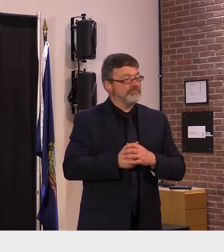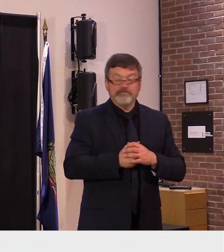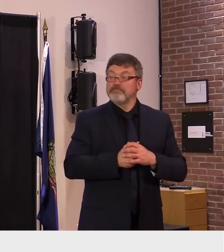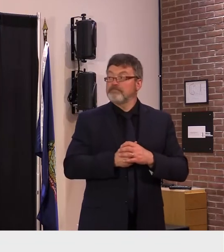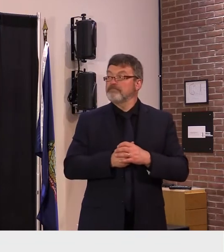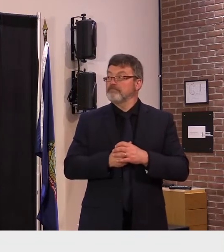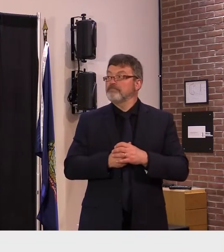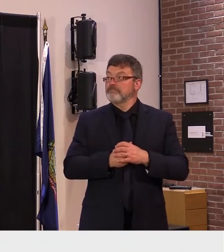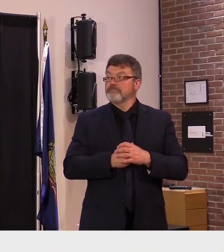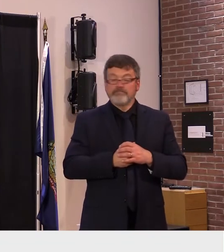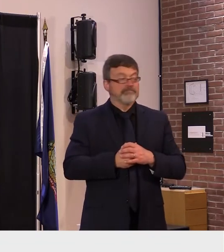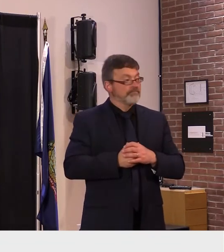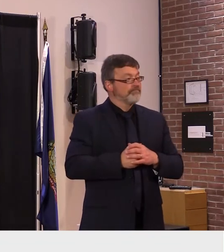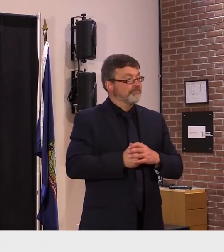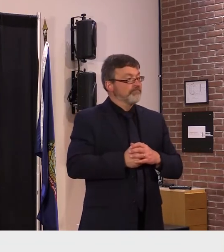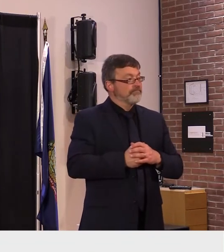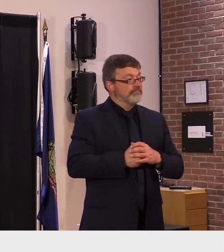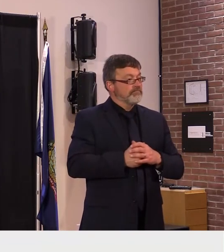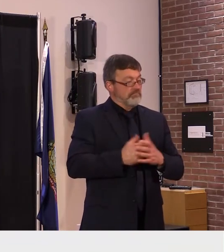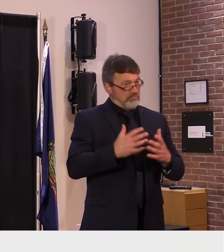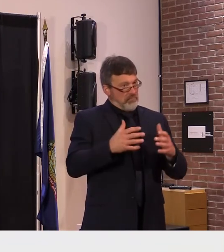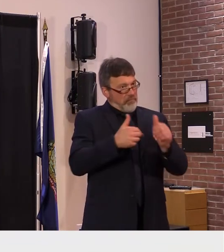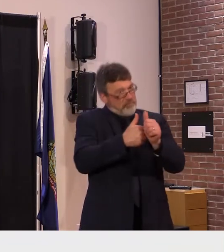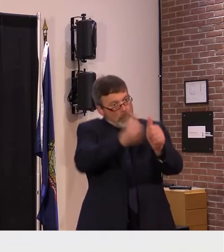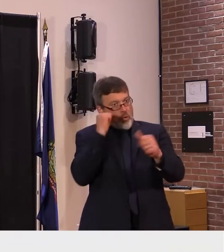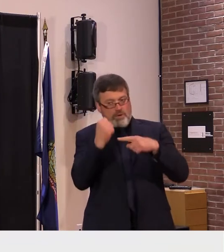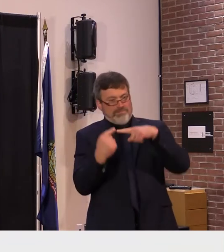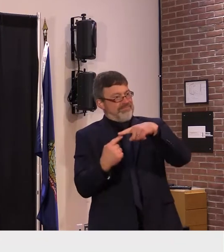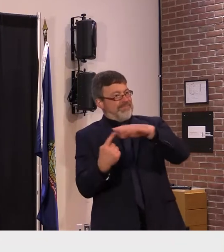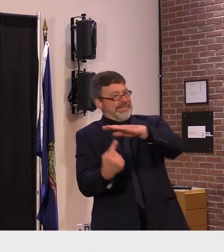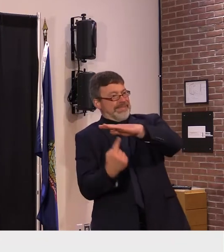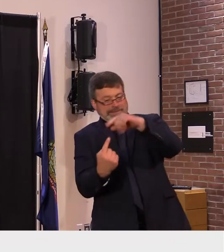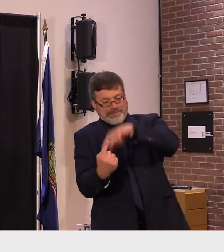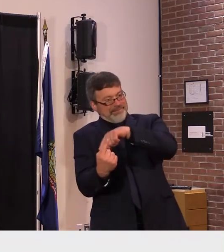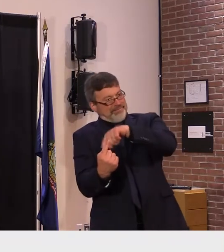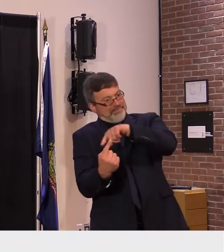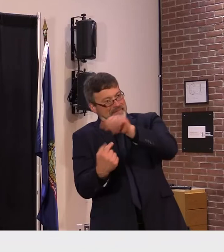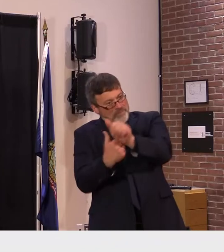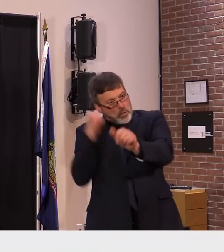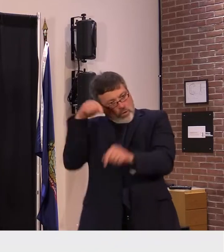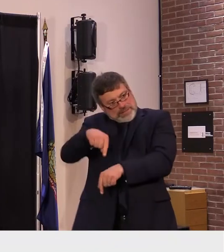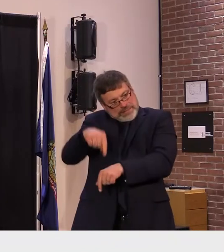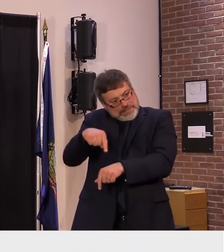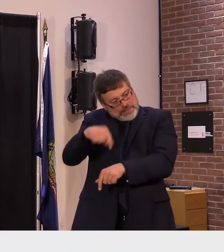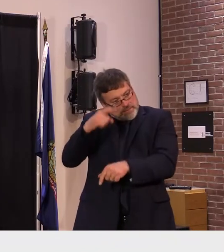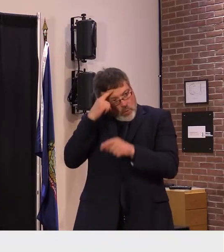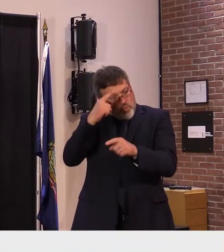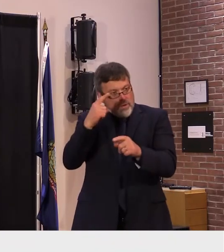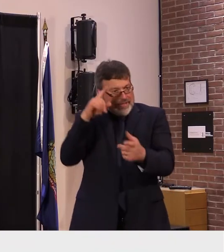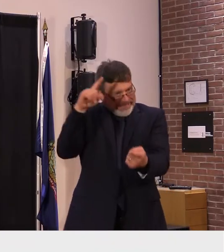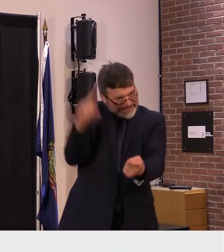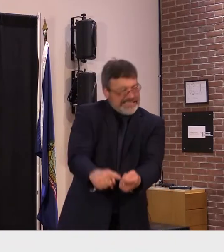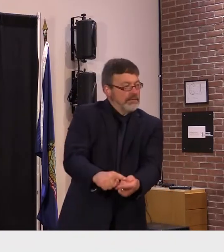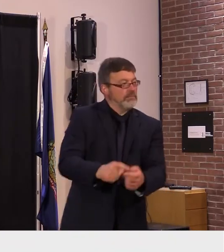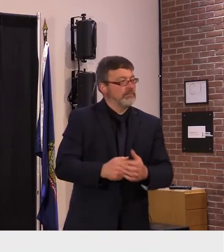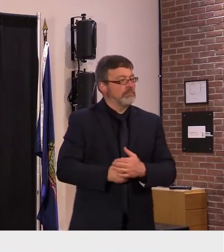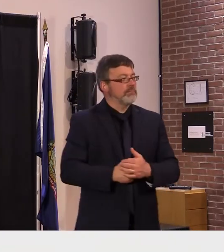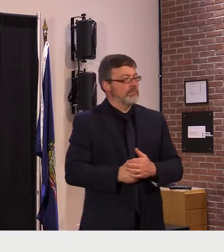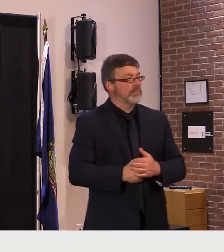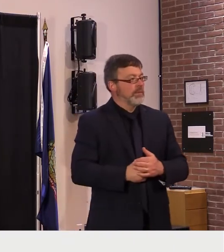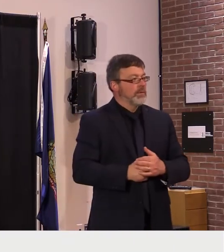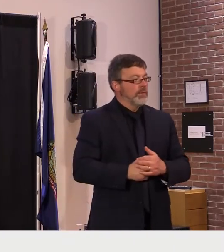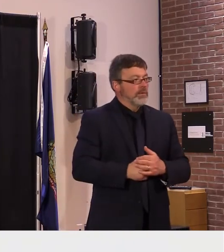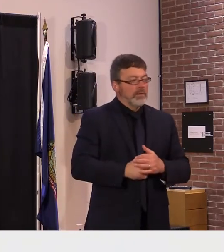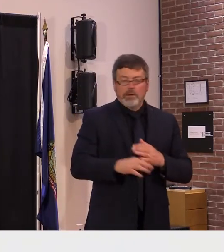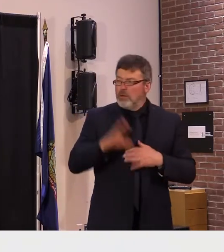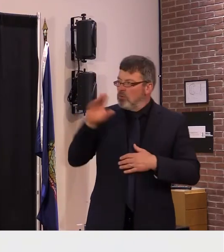more in a solitary way so that's unfortunate i know the governor has something to say about the actual components of